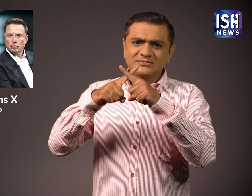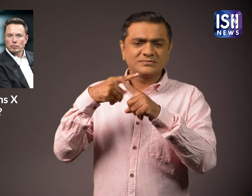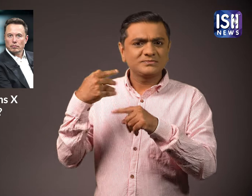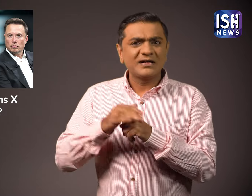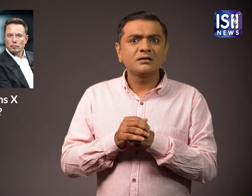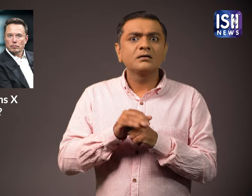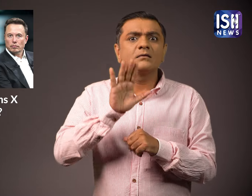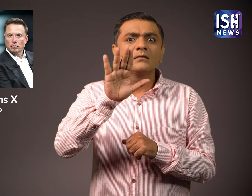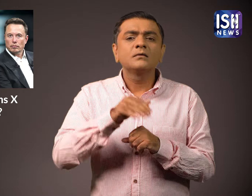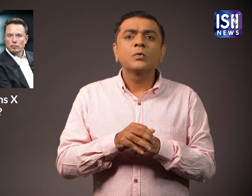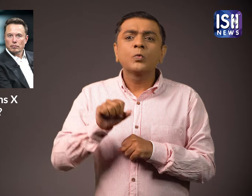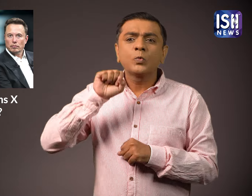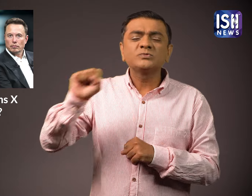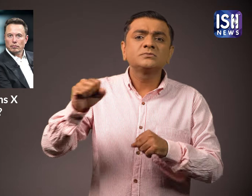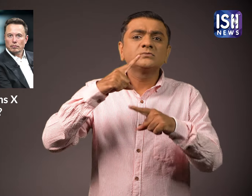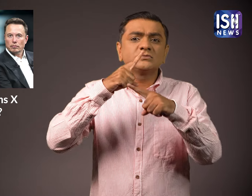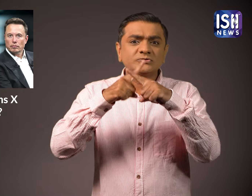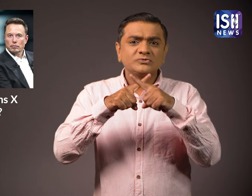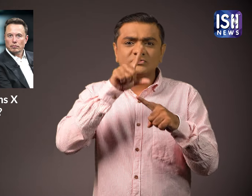It's shocking but understandable.